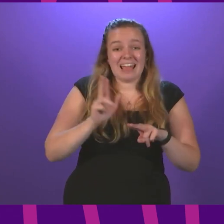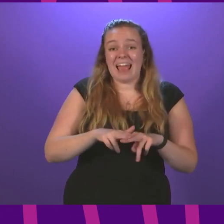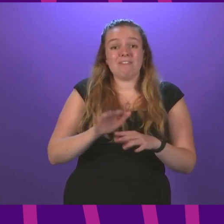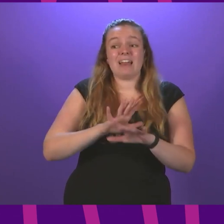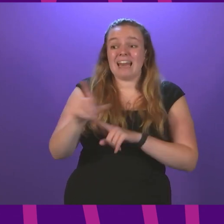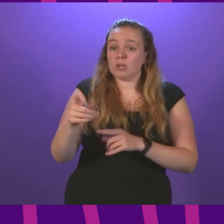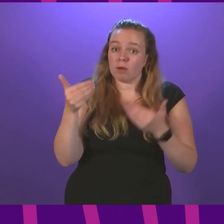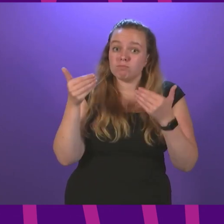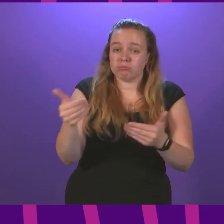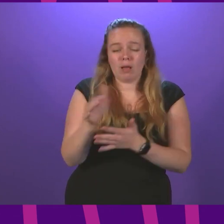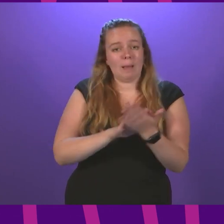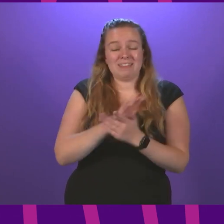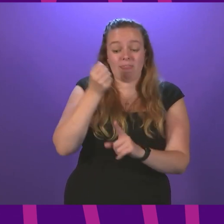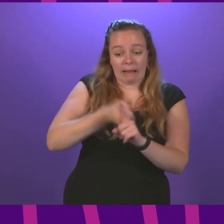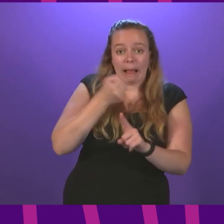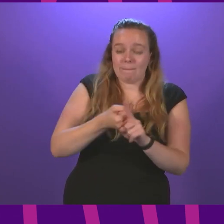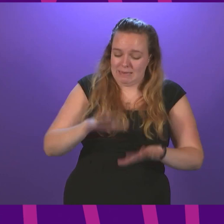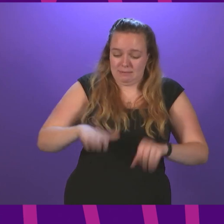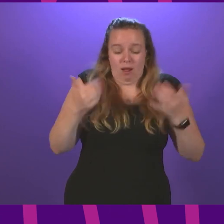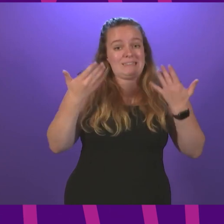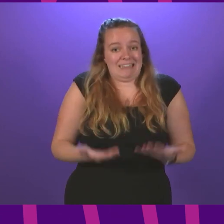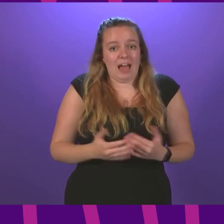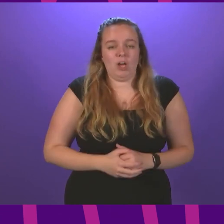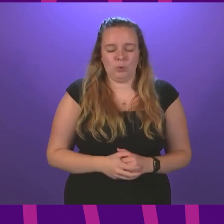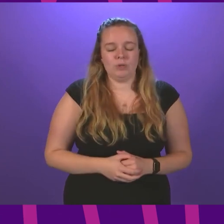week, then the campaign to see it reinstated starts now.